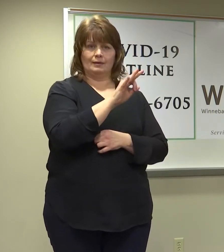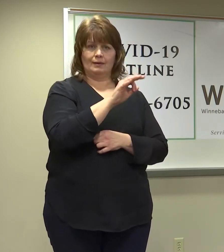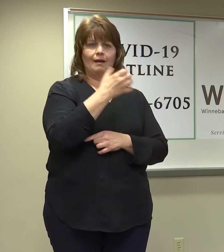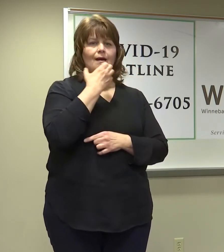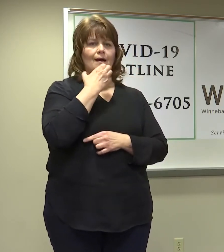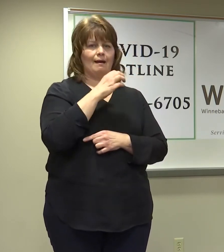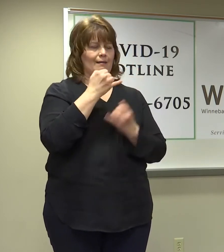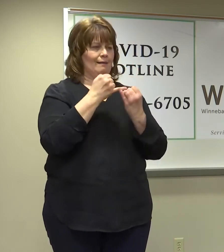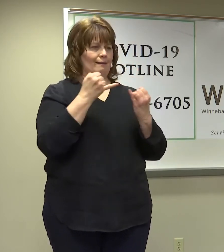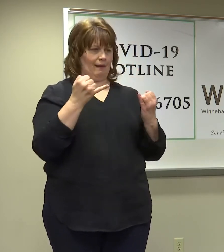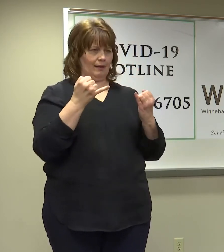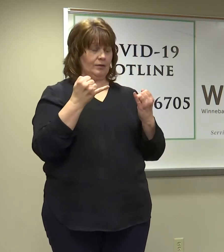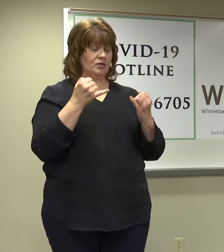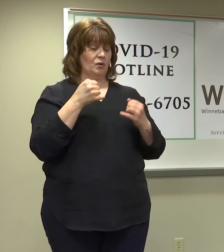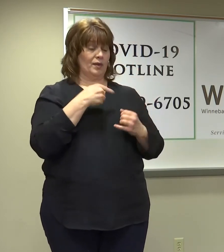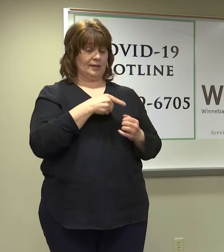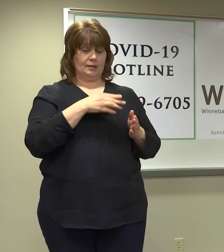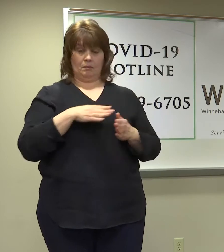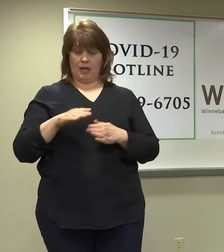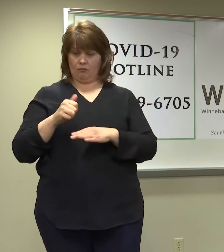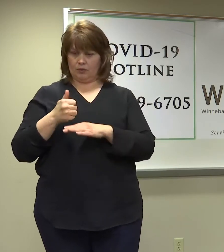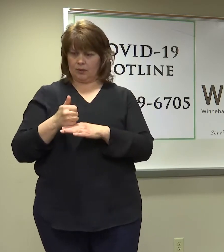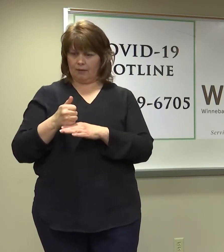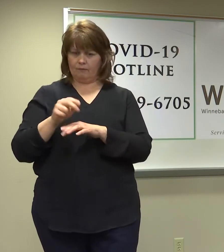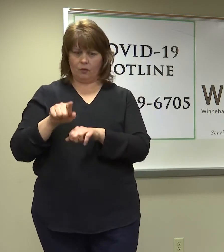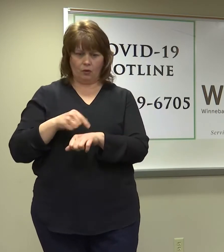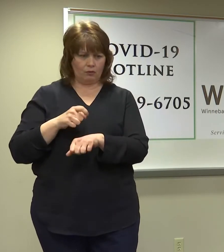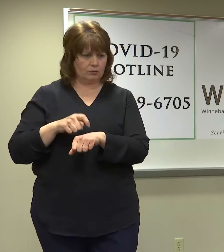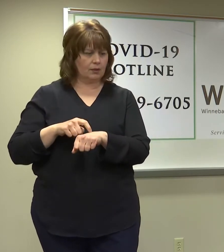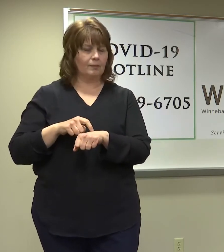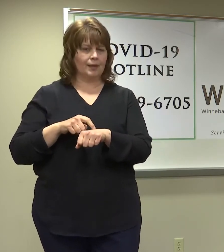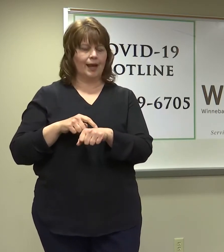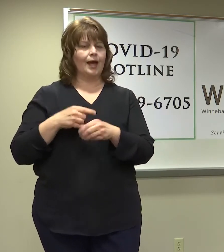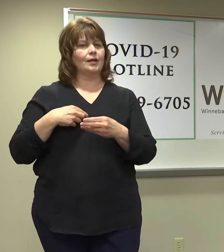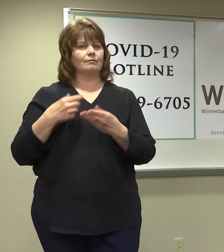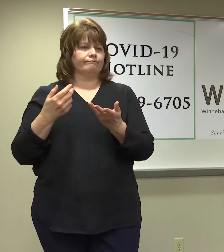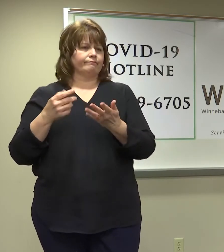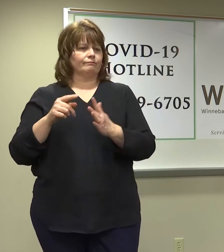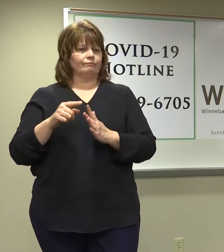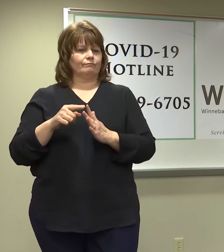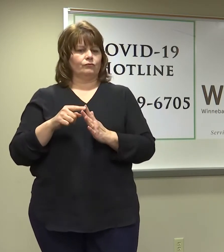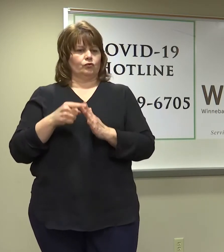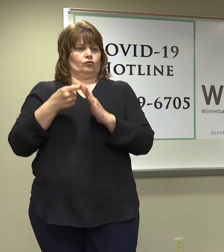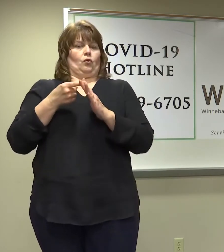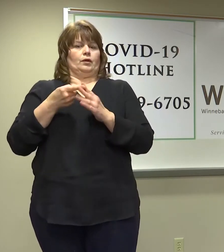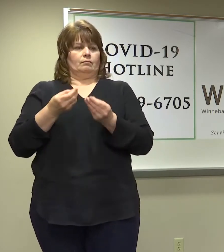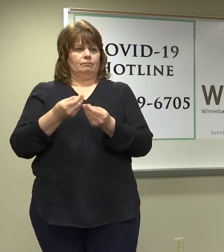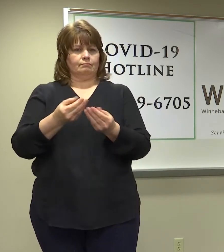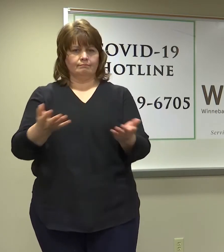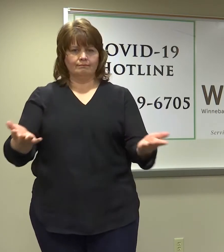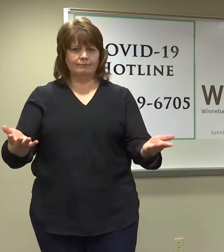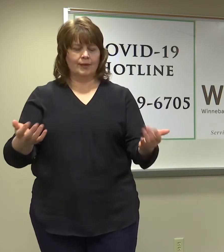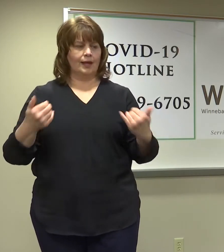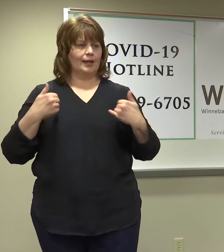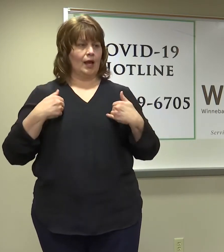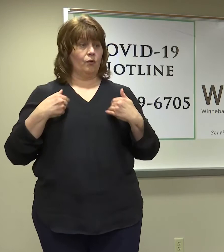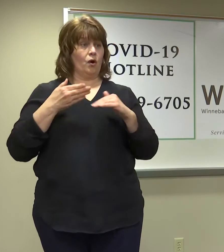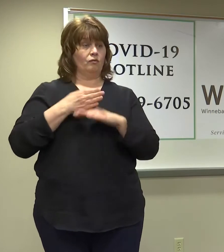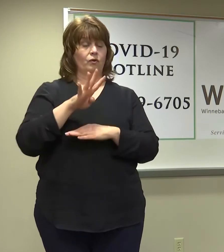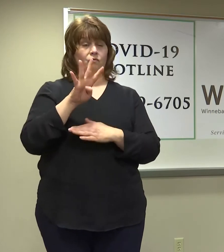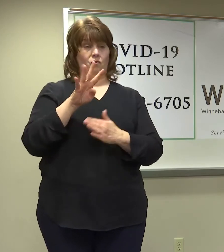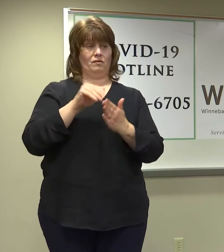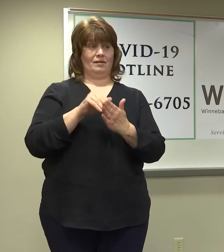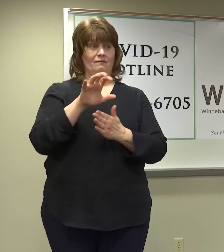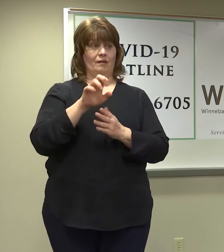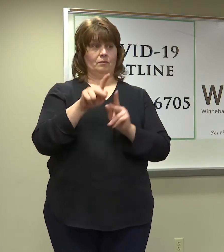we've been working on this for a while. We did a soft rollout, put it up to see. And so far, we've had over 4,500